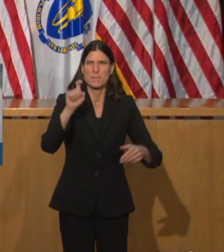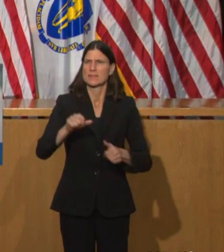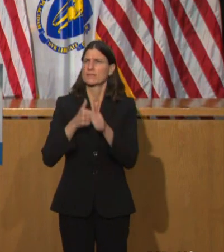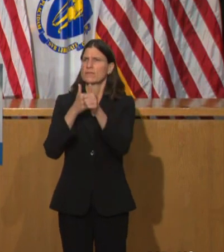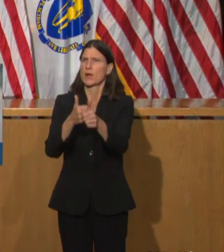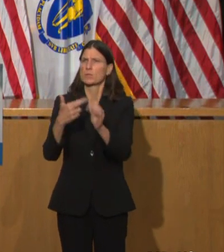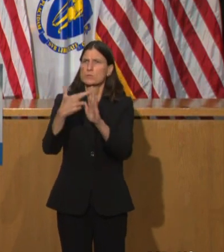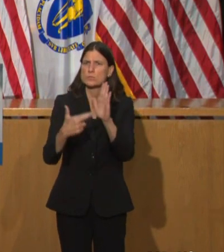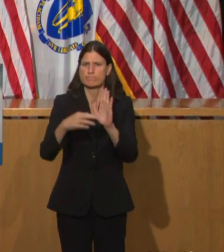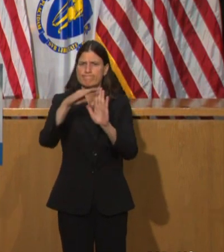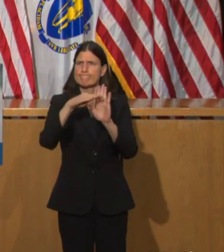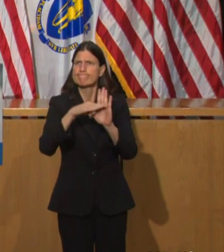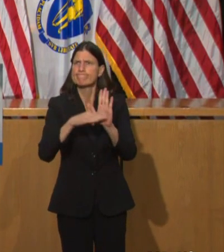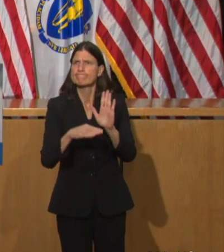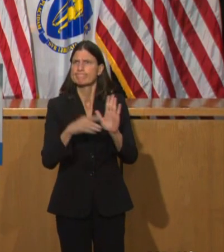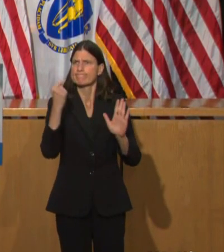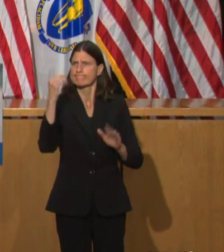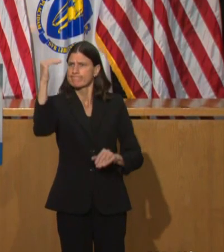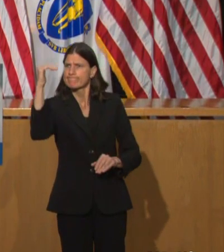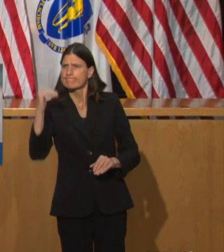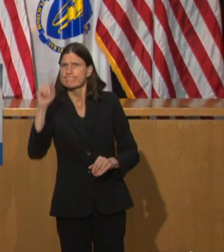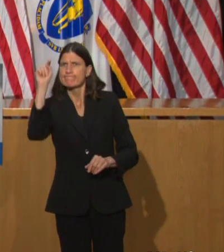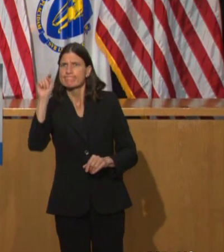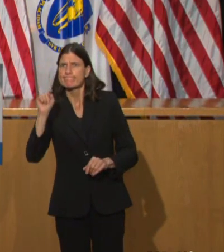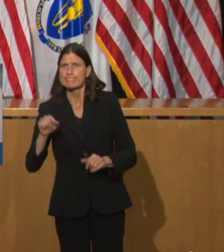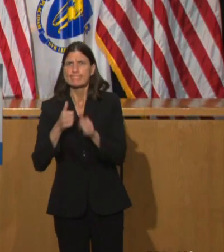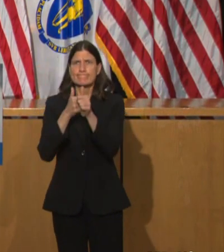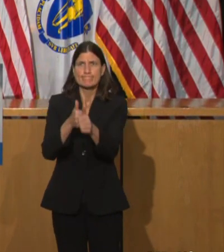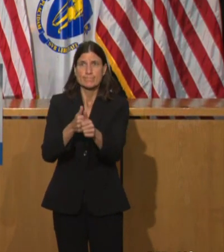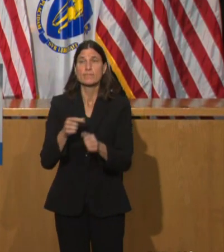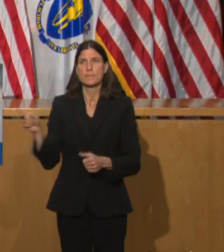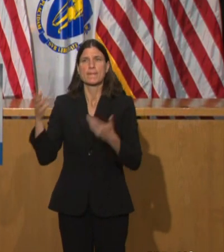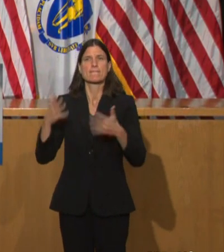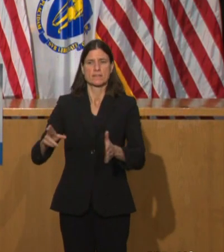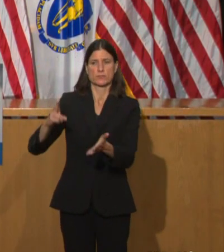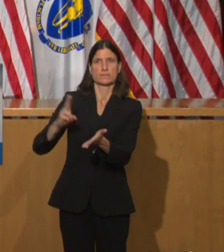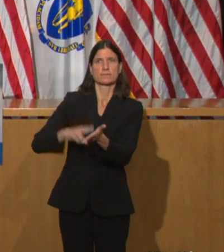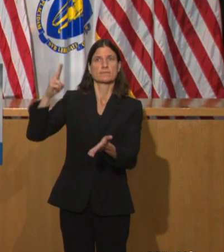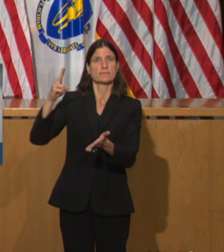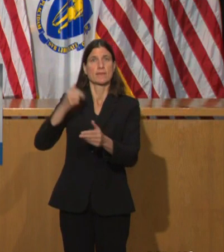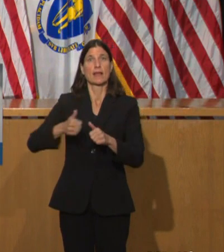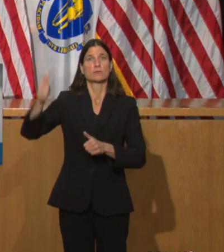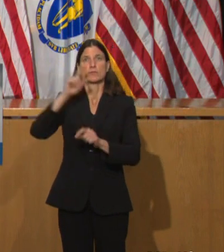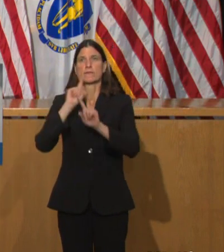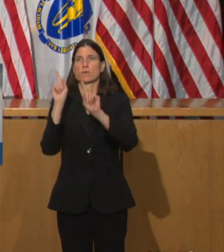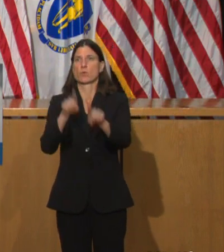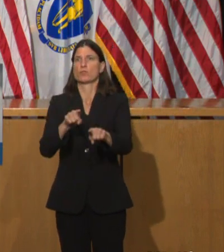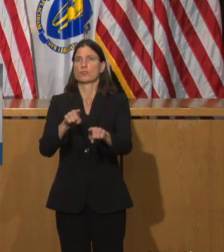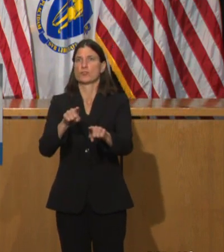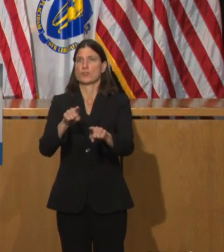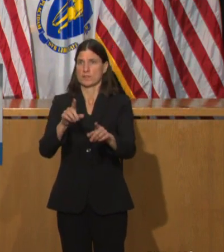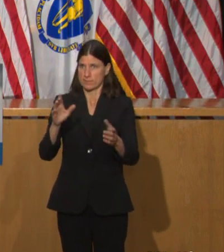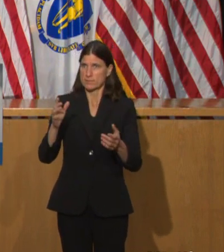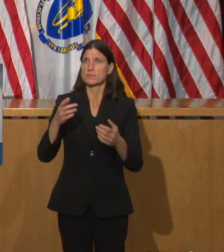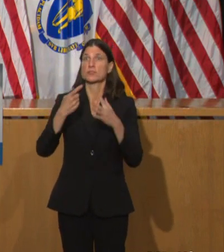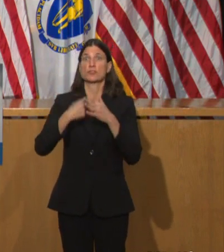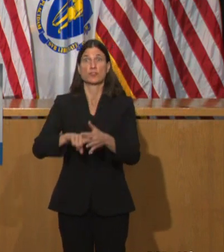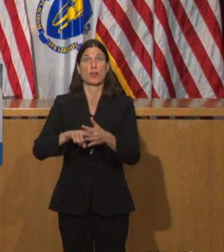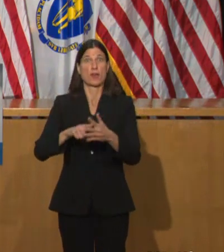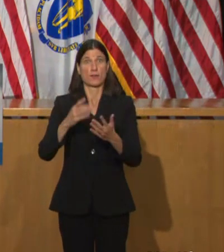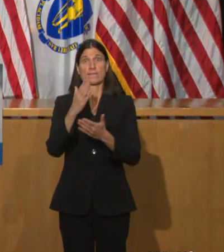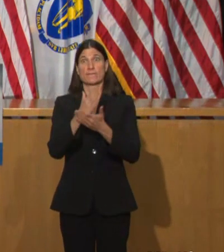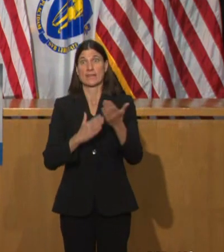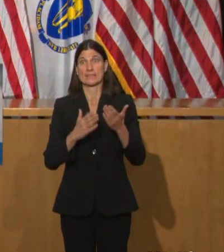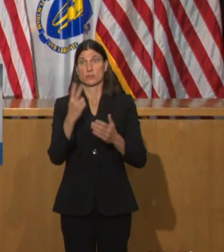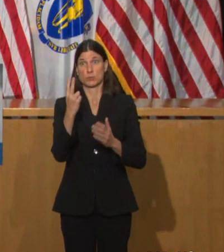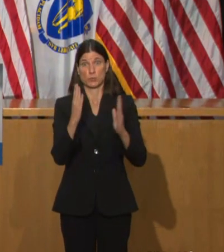executive order also contains more information on the sectors that fall into phases three and four. We'll continue to put out more details and